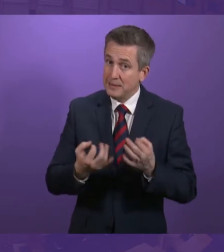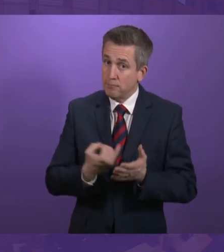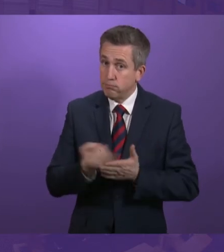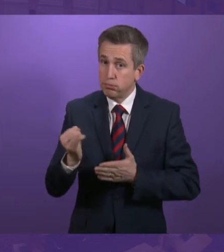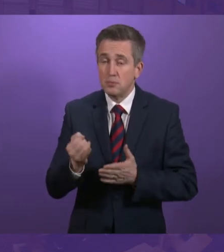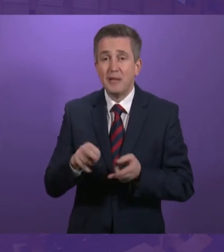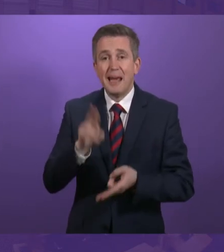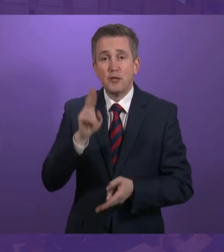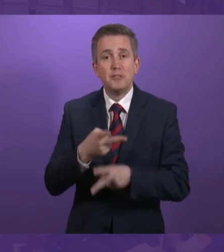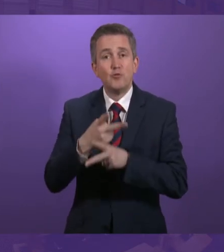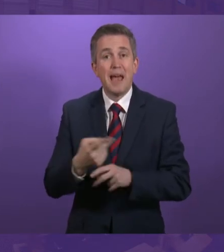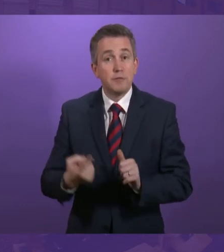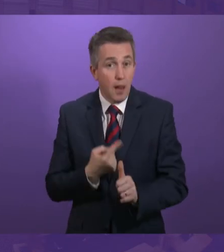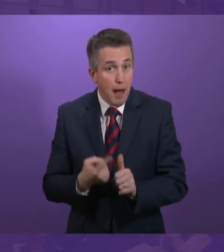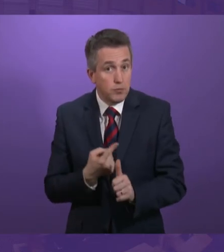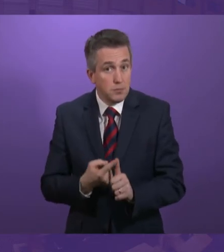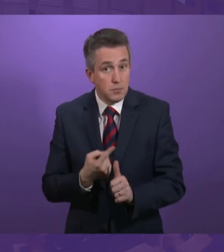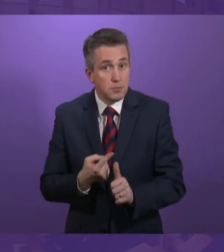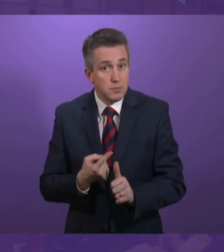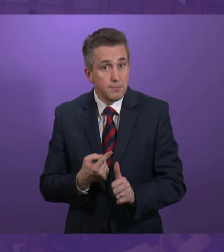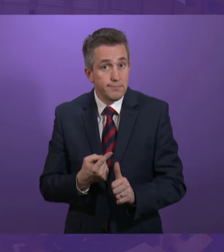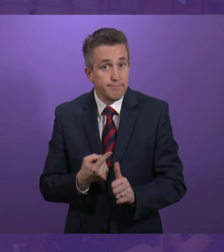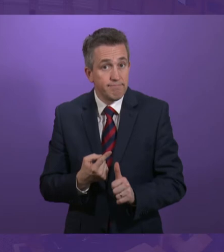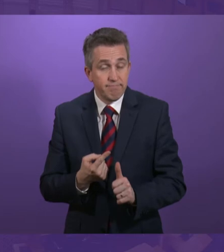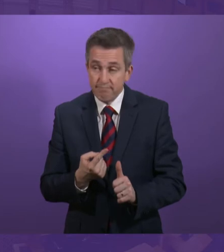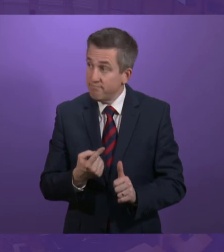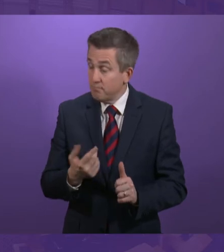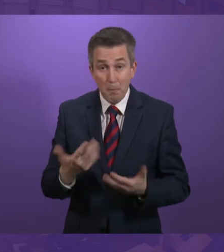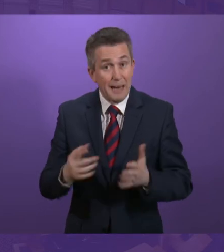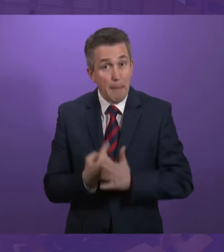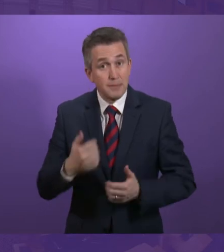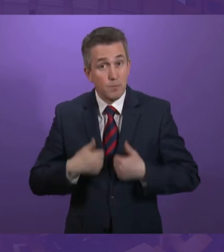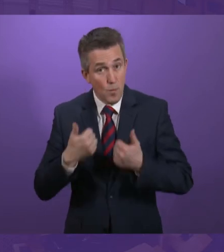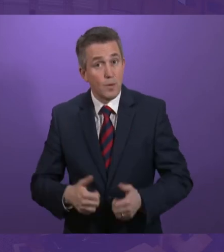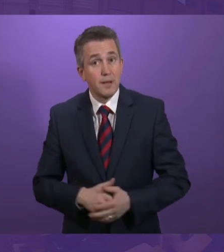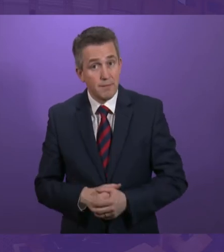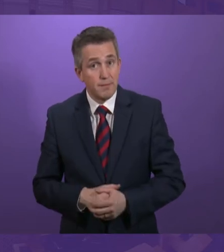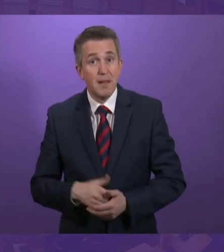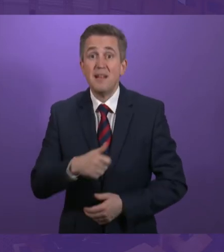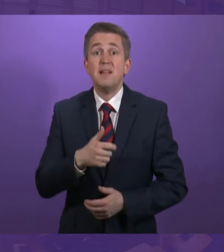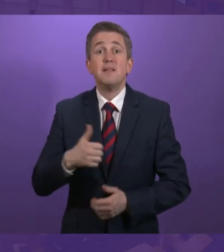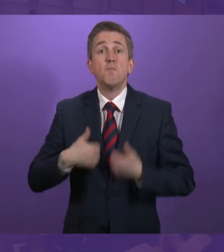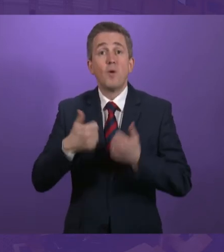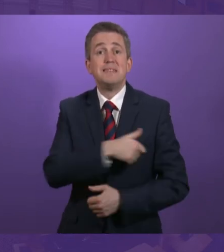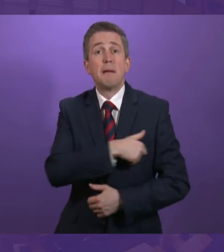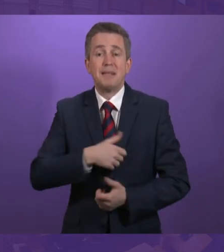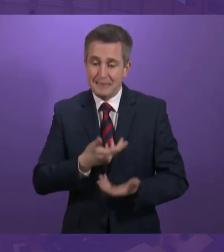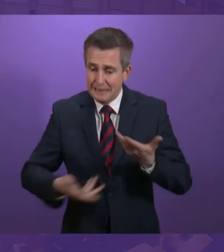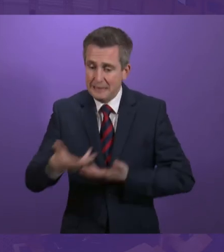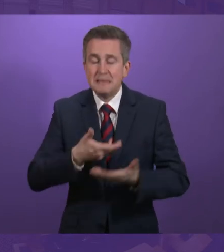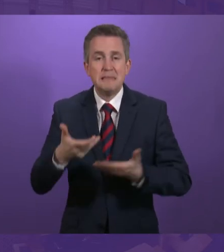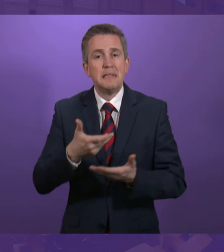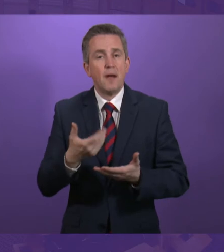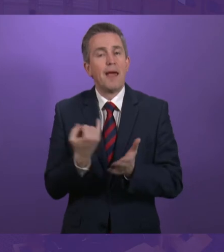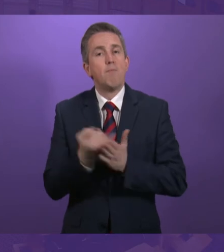to carers' allowance. That's absolutely what happened in the committee this morning, and that is a deep disappointment